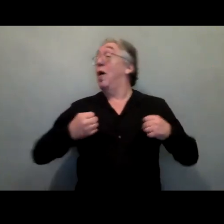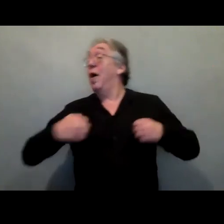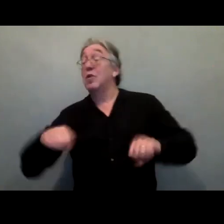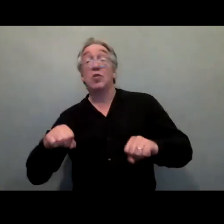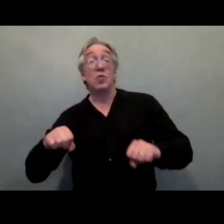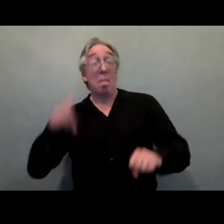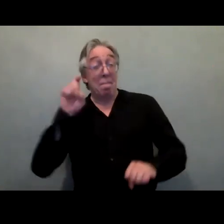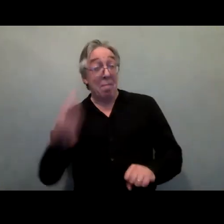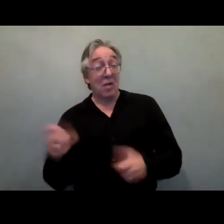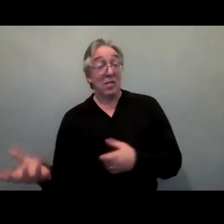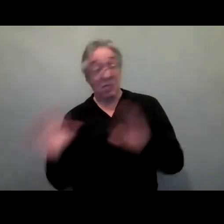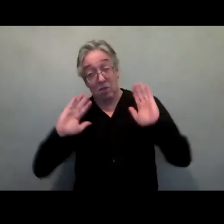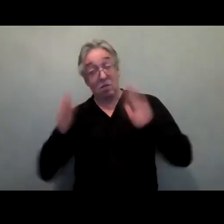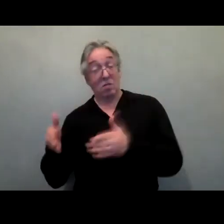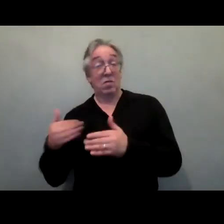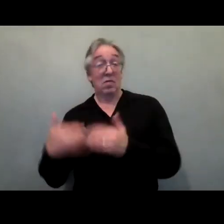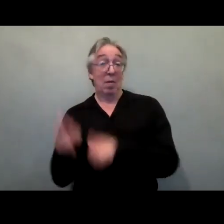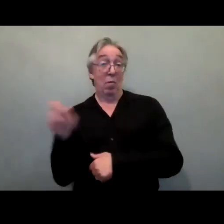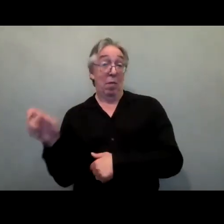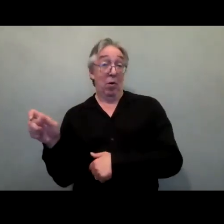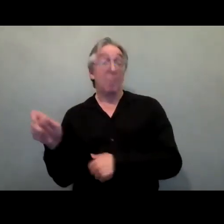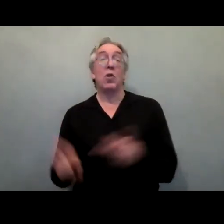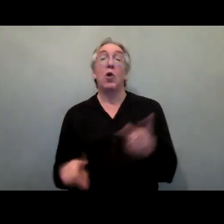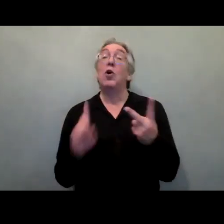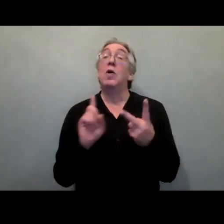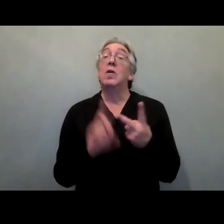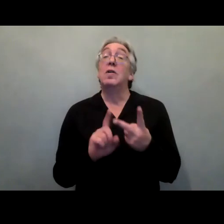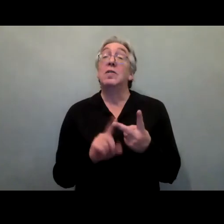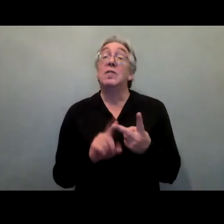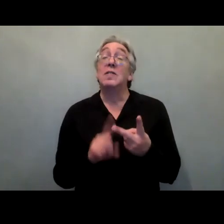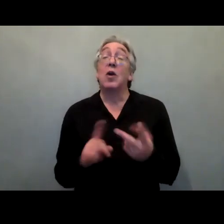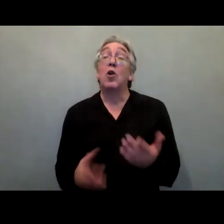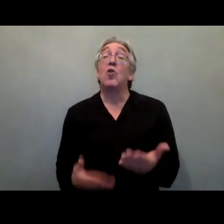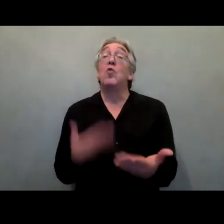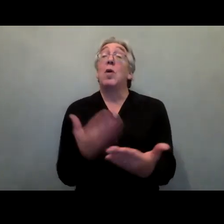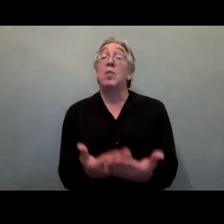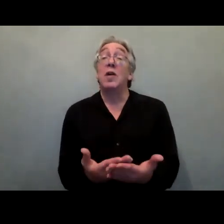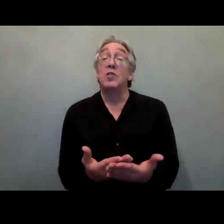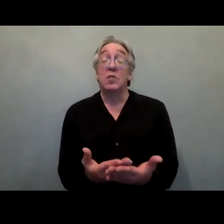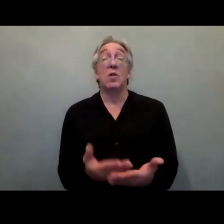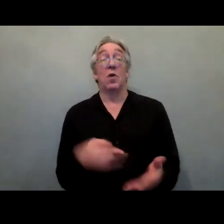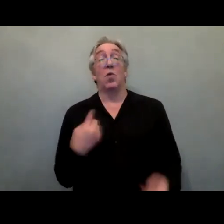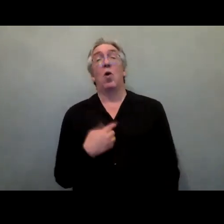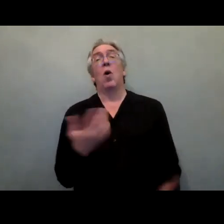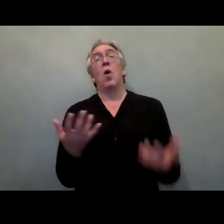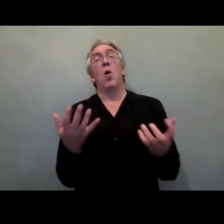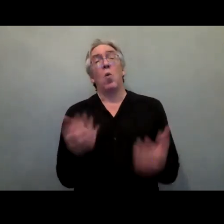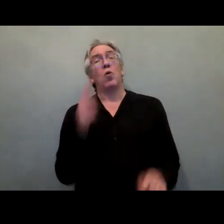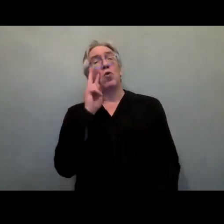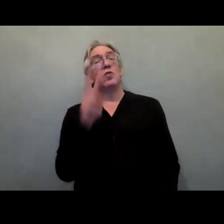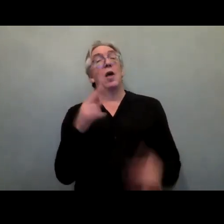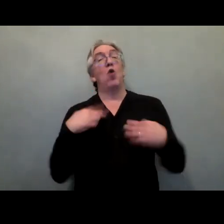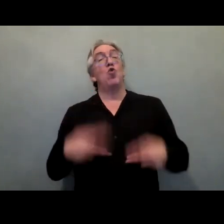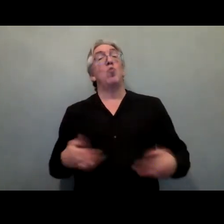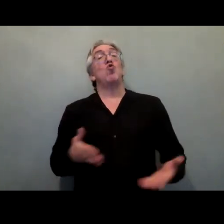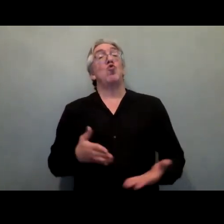The second recommendation is another oldie but a goodie, ensuring a human rights-based approach to disability. And international